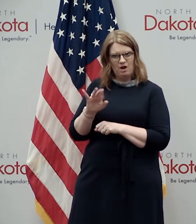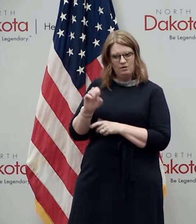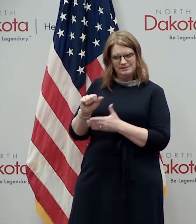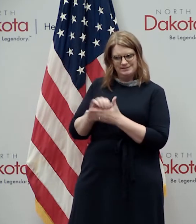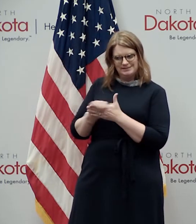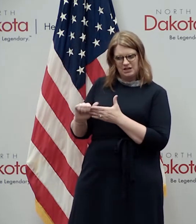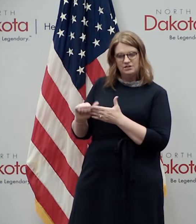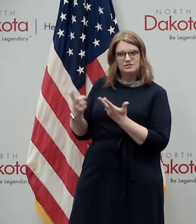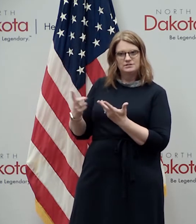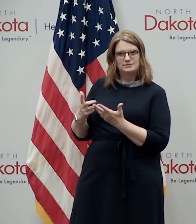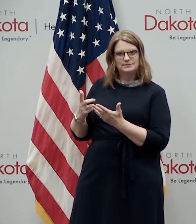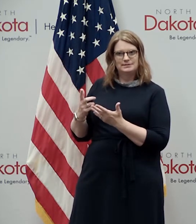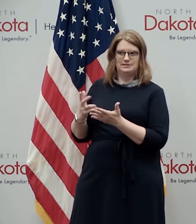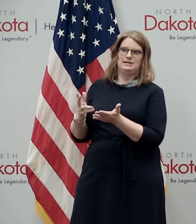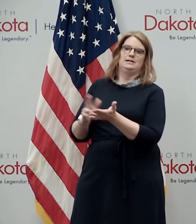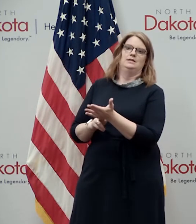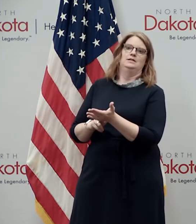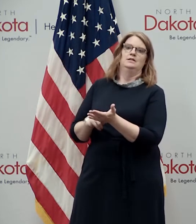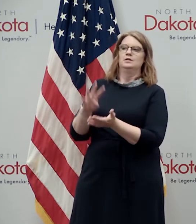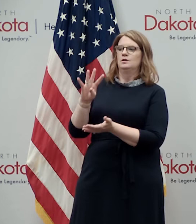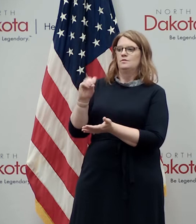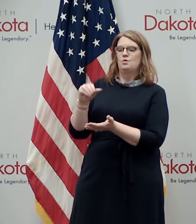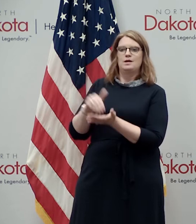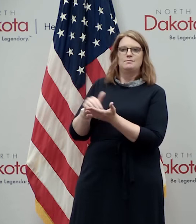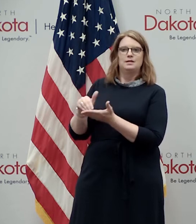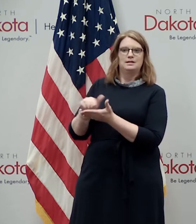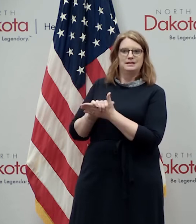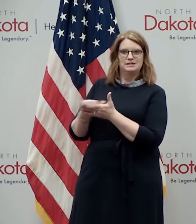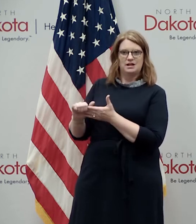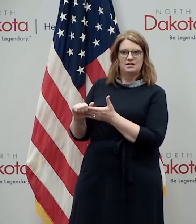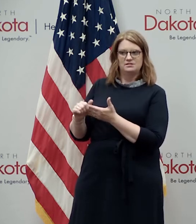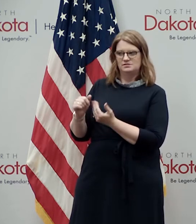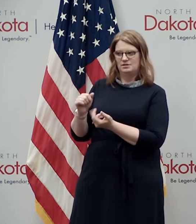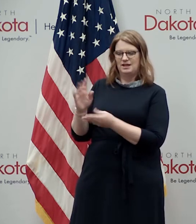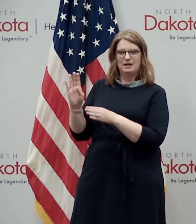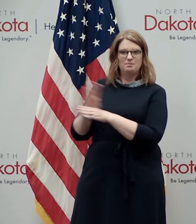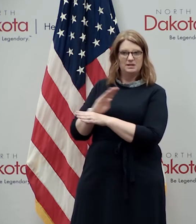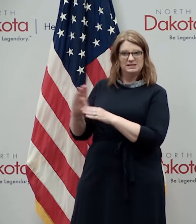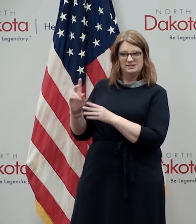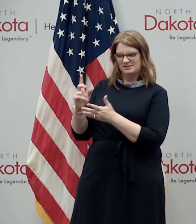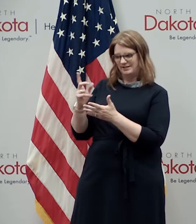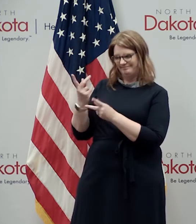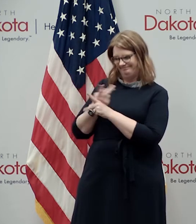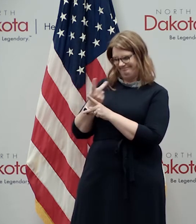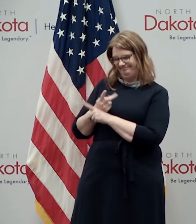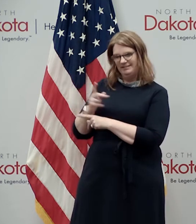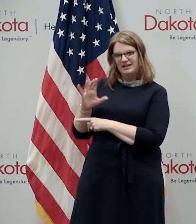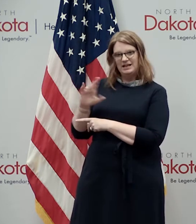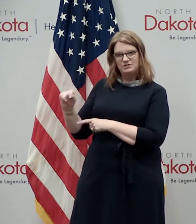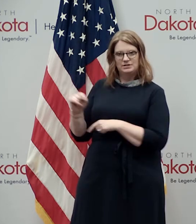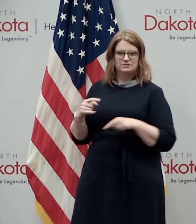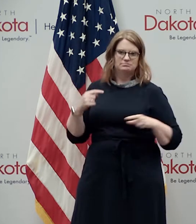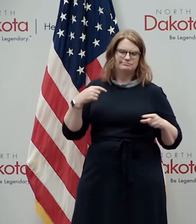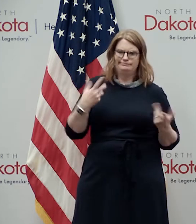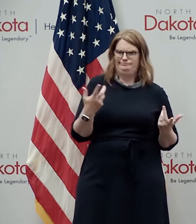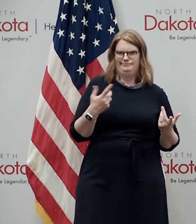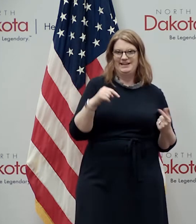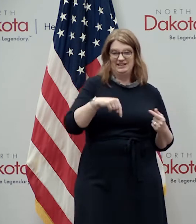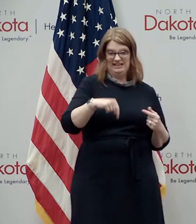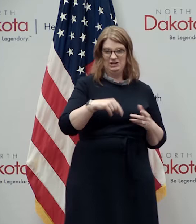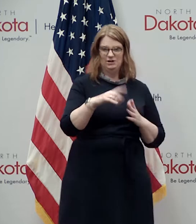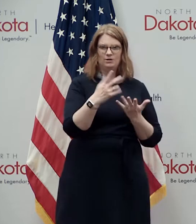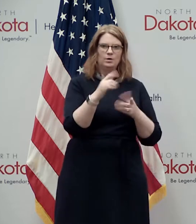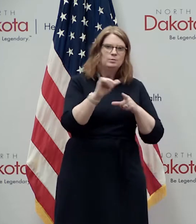you know huge contracts 40 million bucks with some firm to do contact tracing and it's like wow and we're you know we we trained up uh